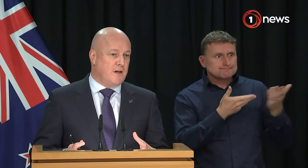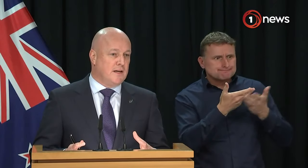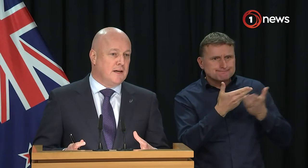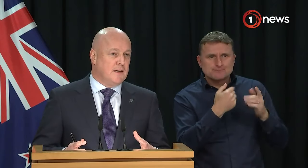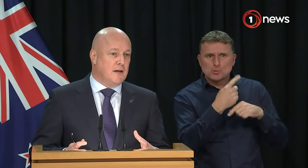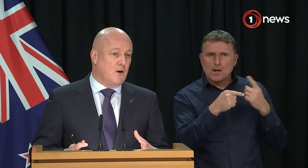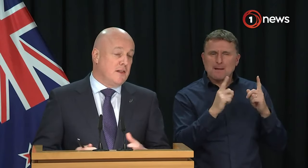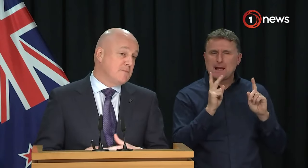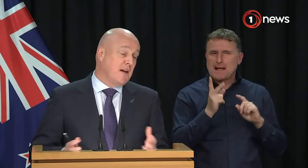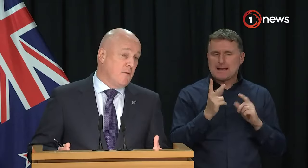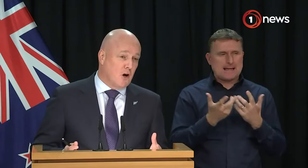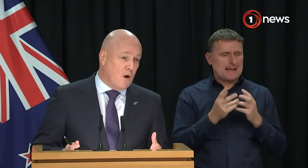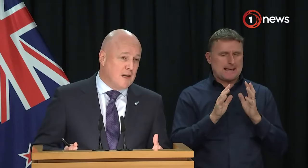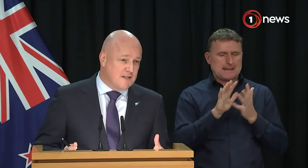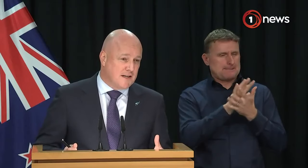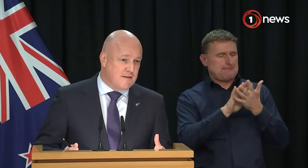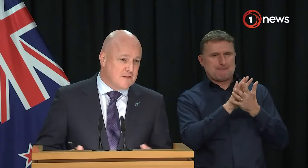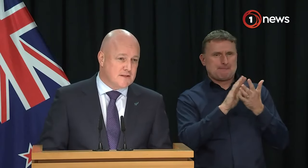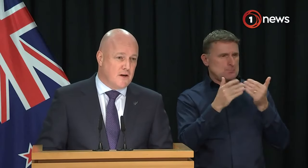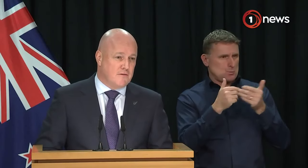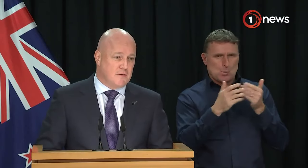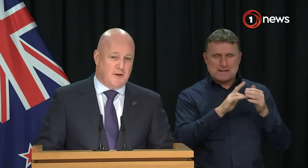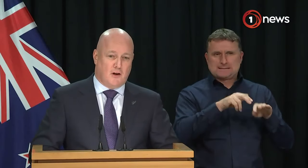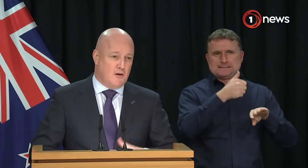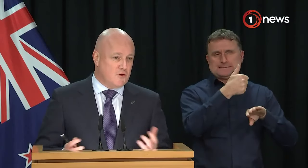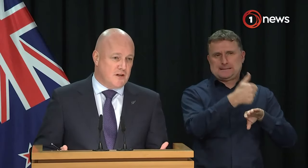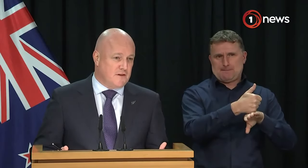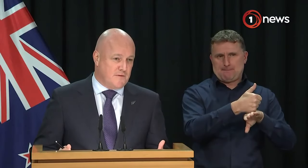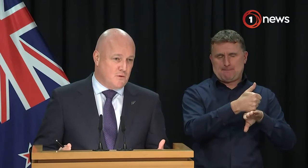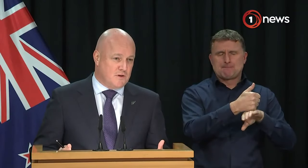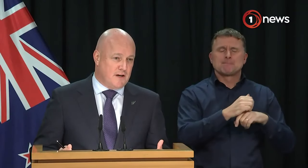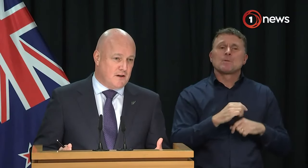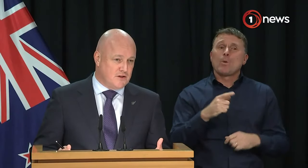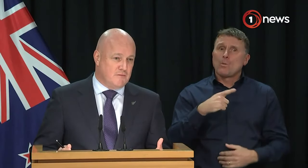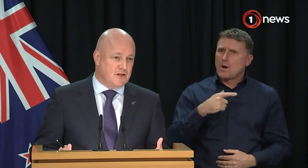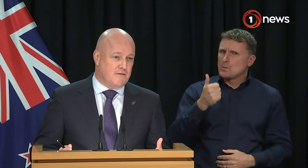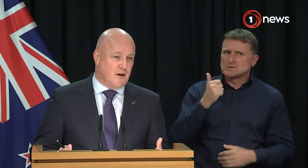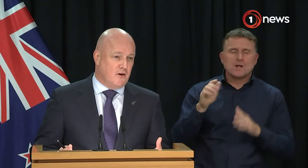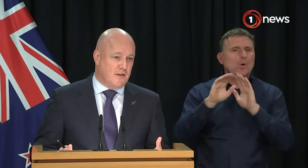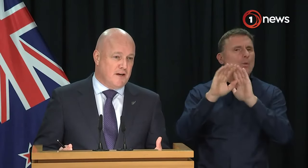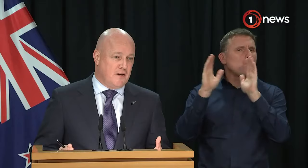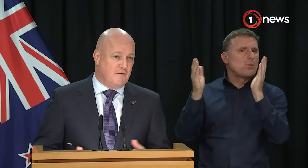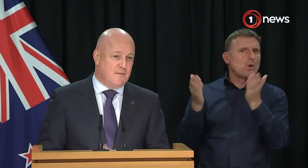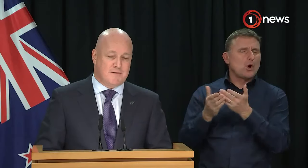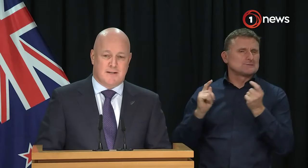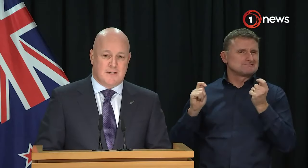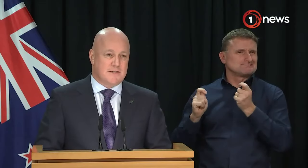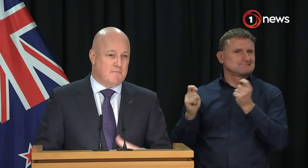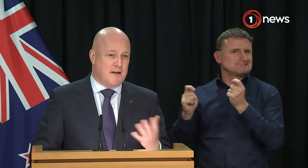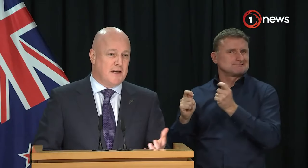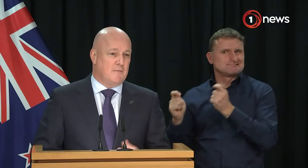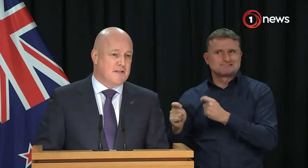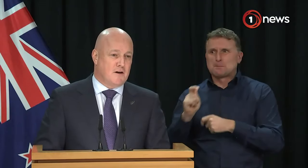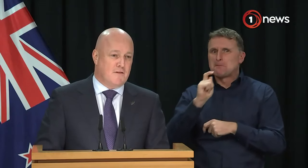things that we, you know, let's be clear, we've got quite limited levers. You know, there is a big global shift, as we've talked about, a consumer shift going on in the media environment.